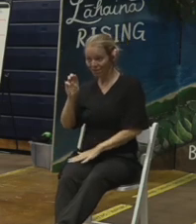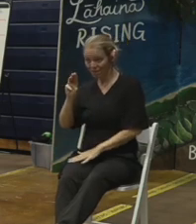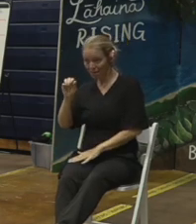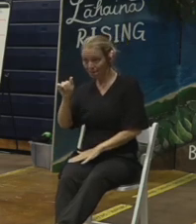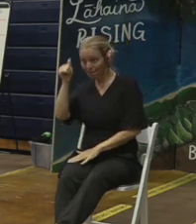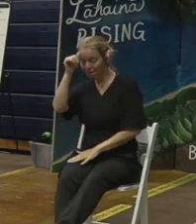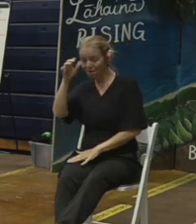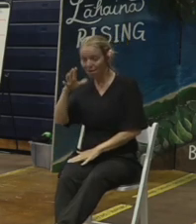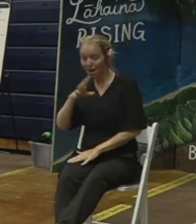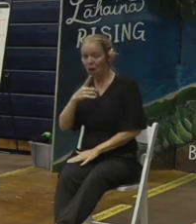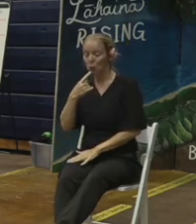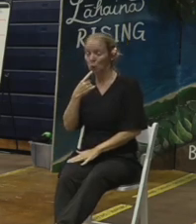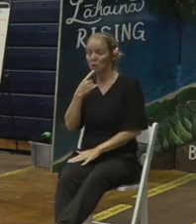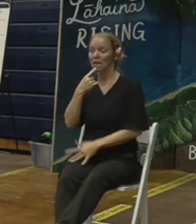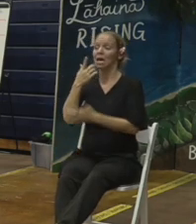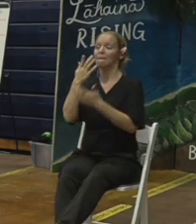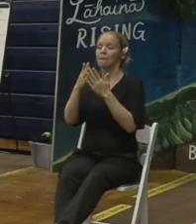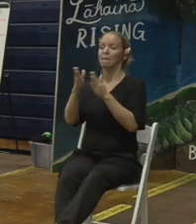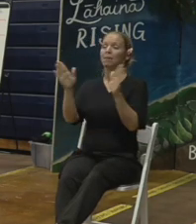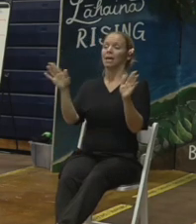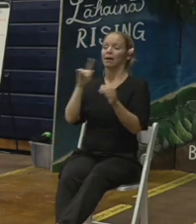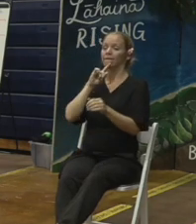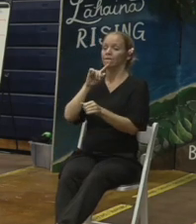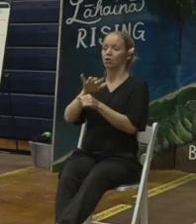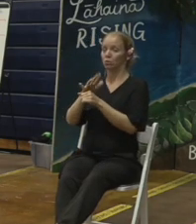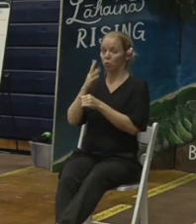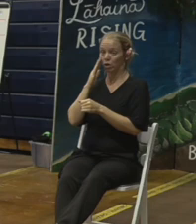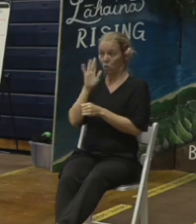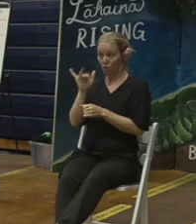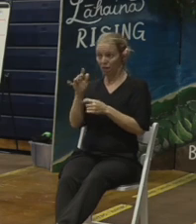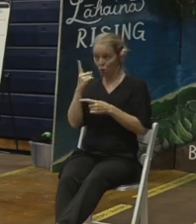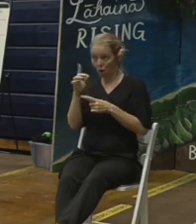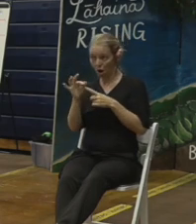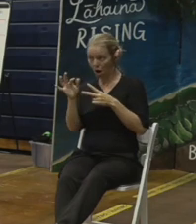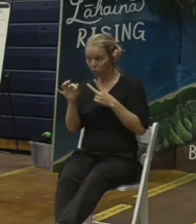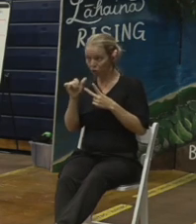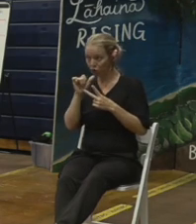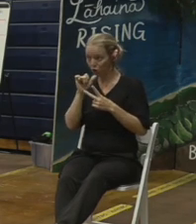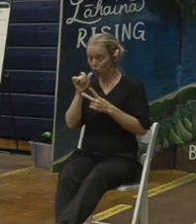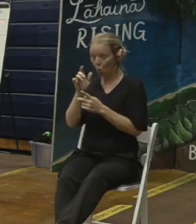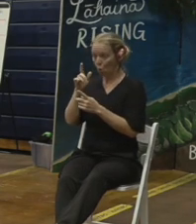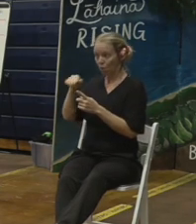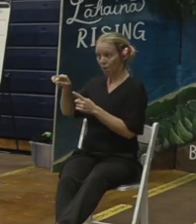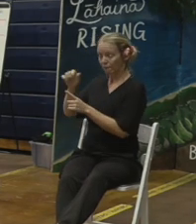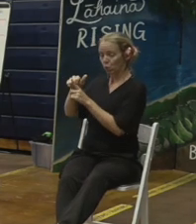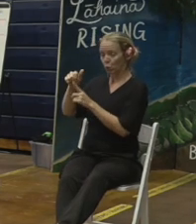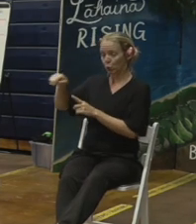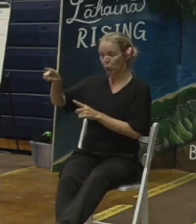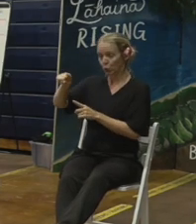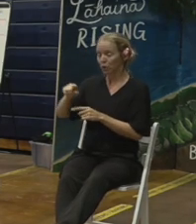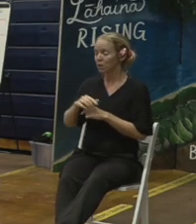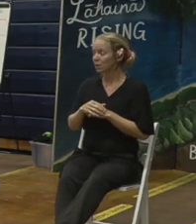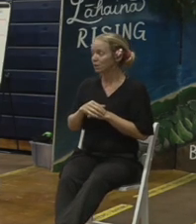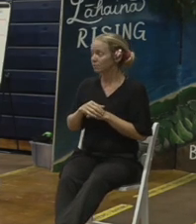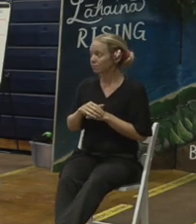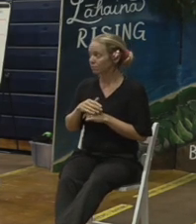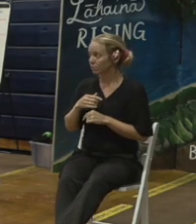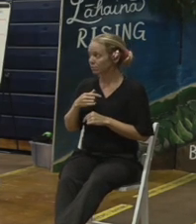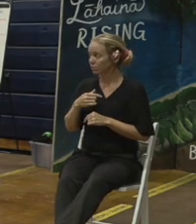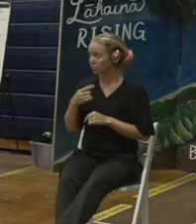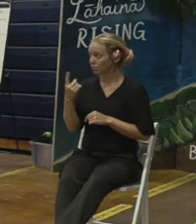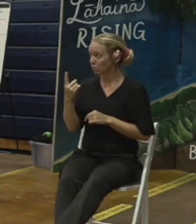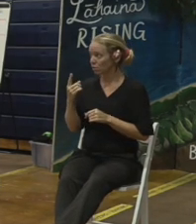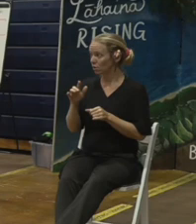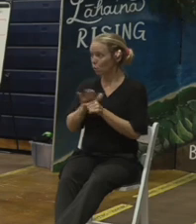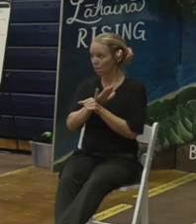saying it publicly and confirming so we know that's one option so let's on my paper right here I have brought